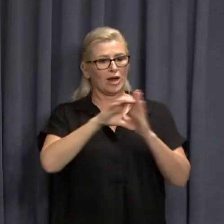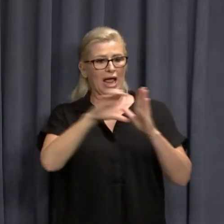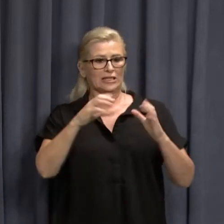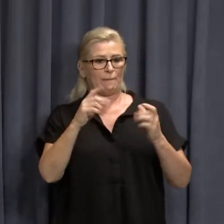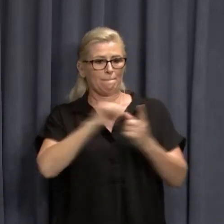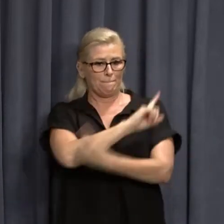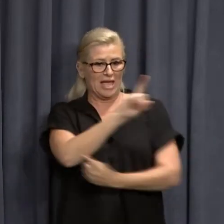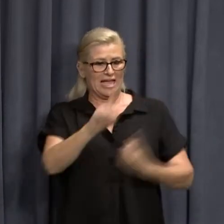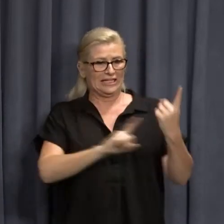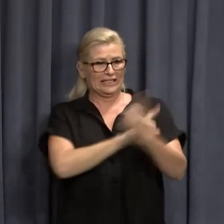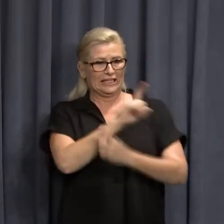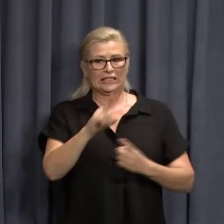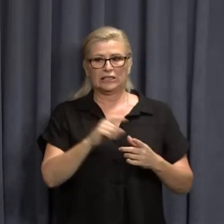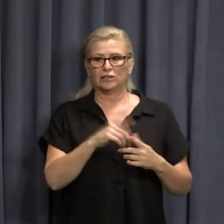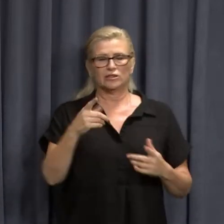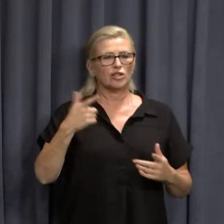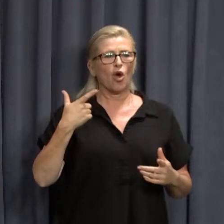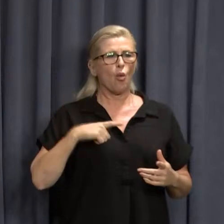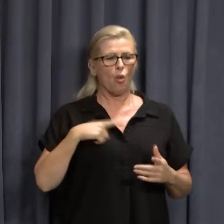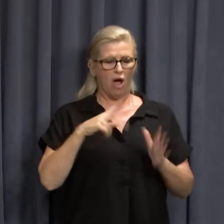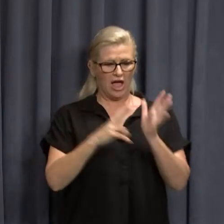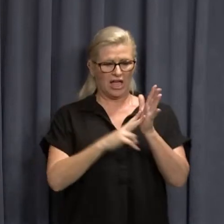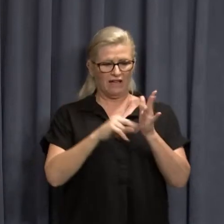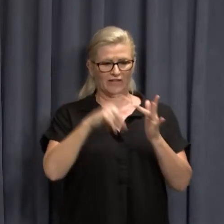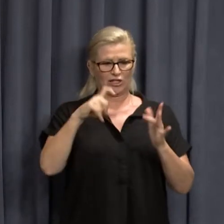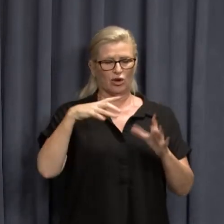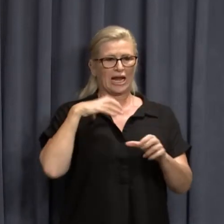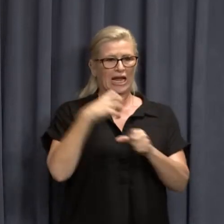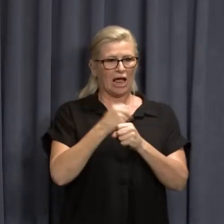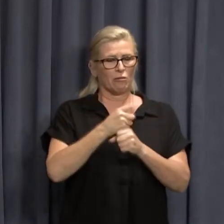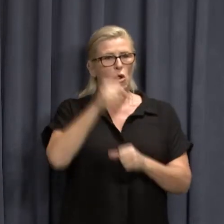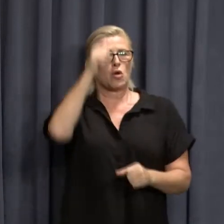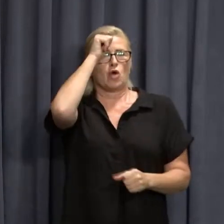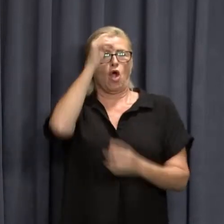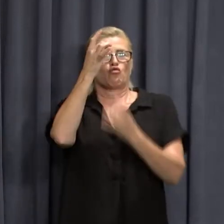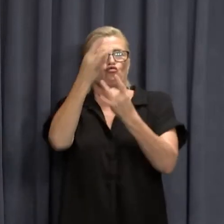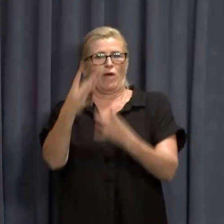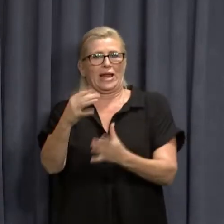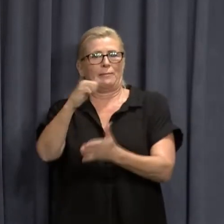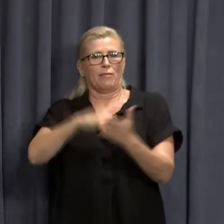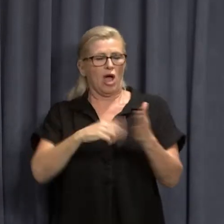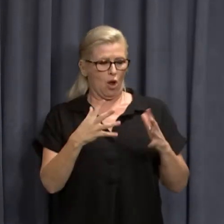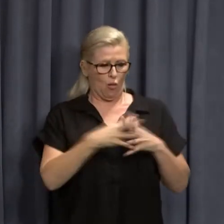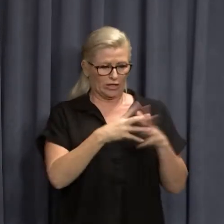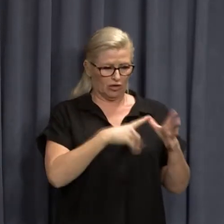jointly funded. So why did the Victorian government have the foresight, but not the West Australian government?